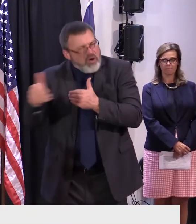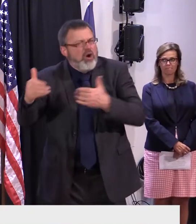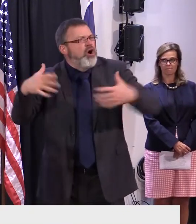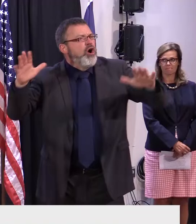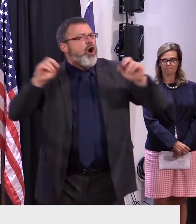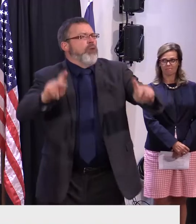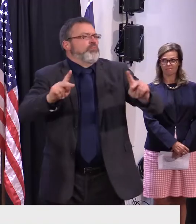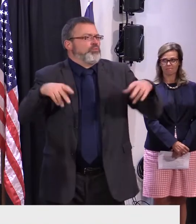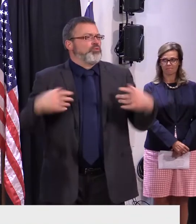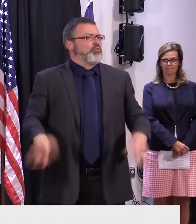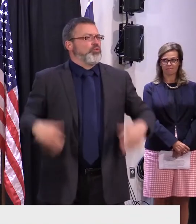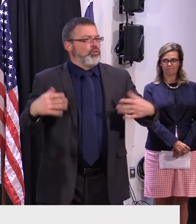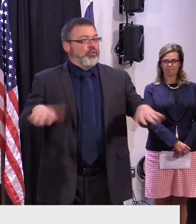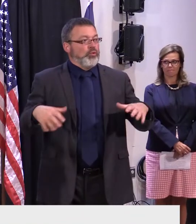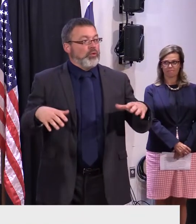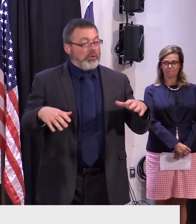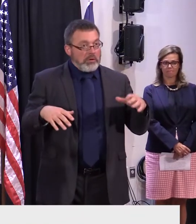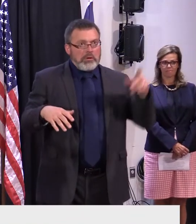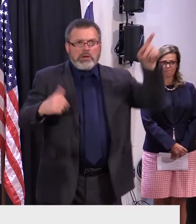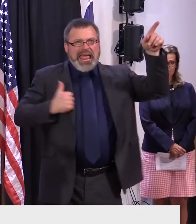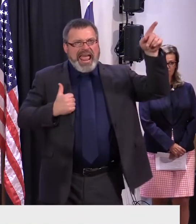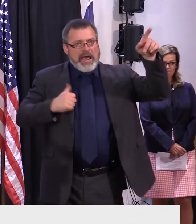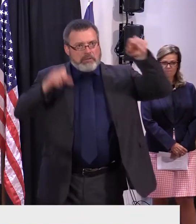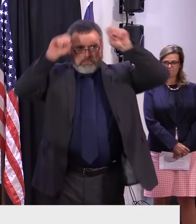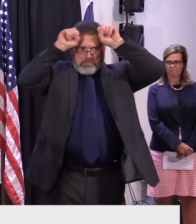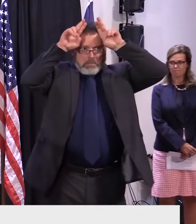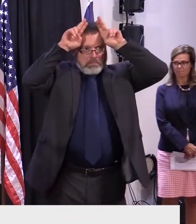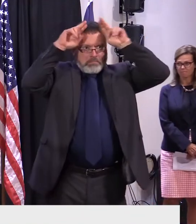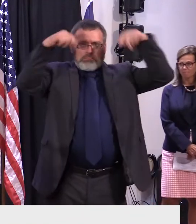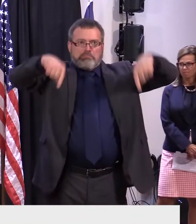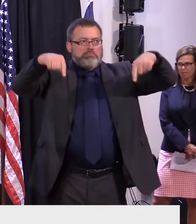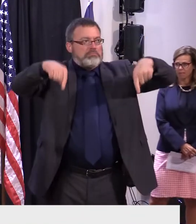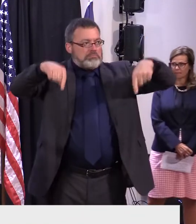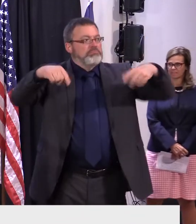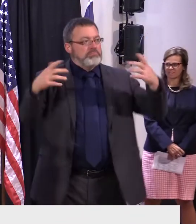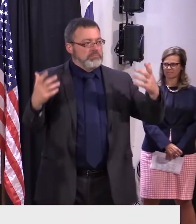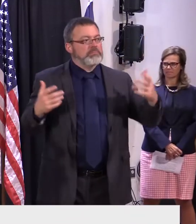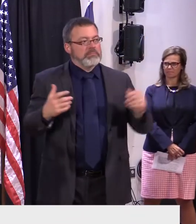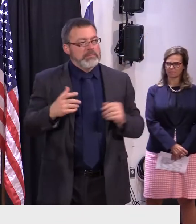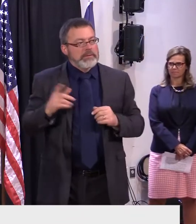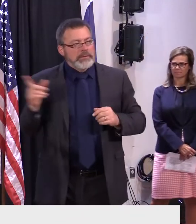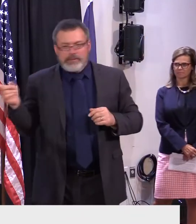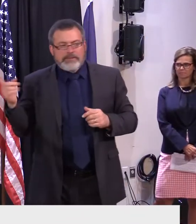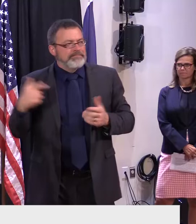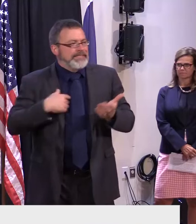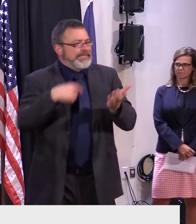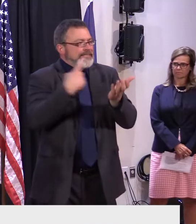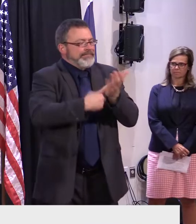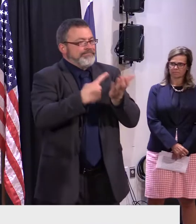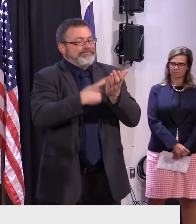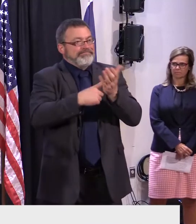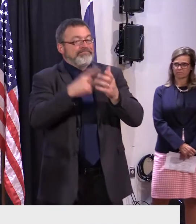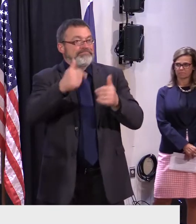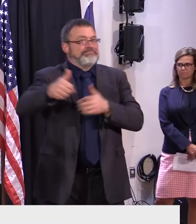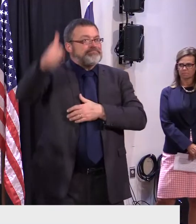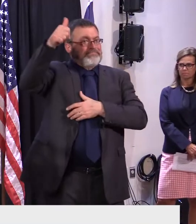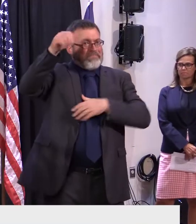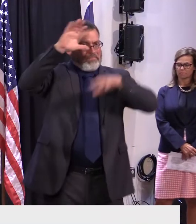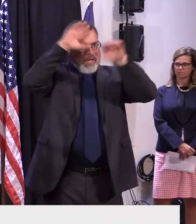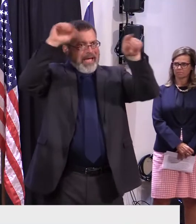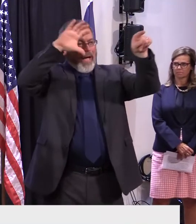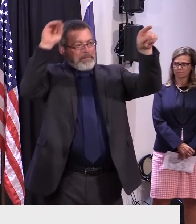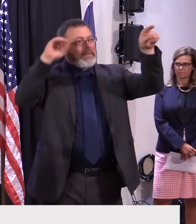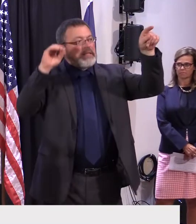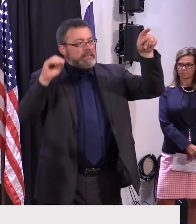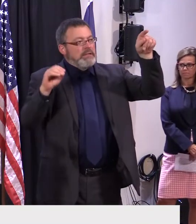interest because, again, like when I was speaking to the president of the company who's thinking about Oklahoma